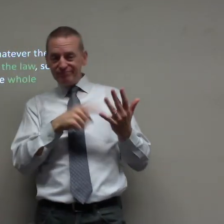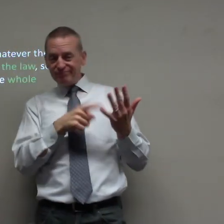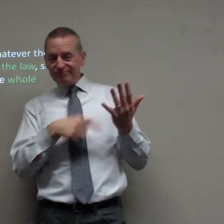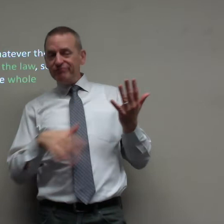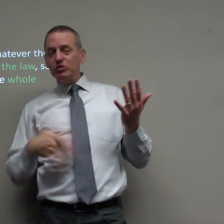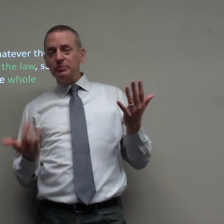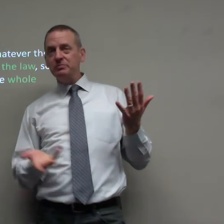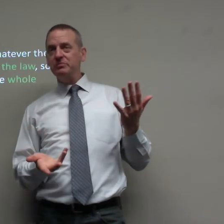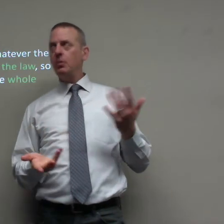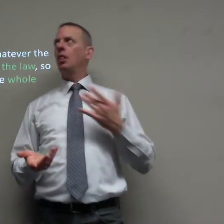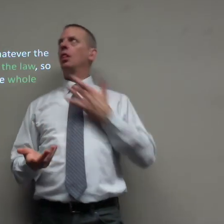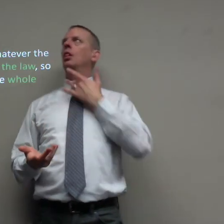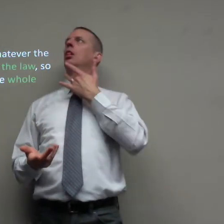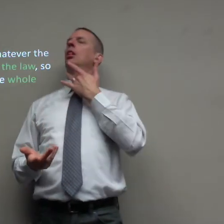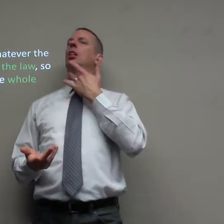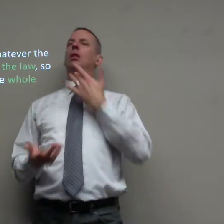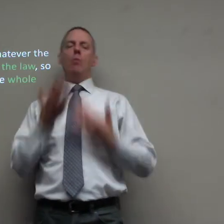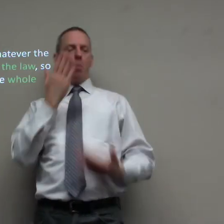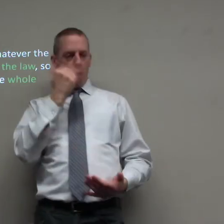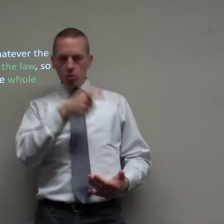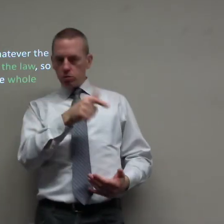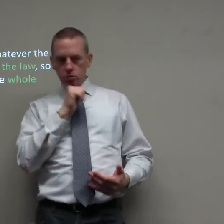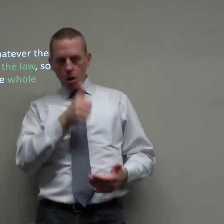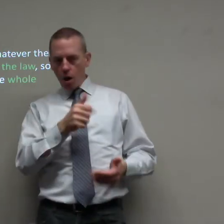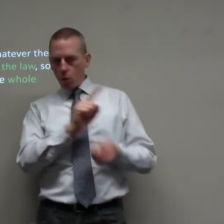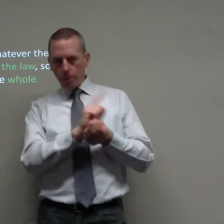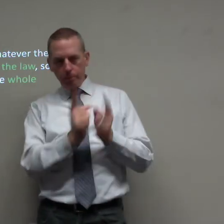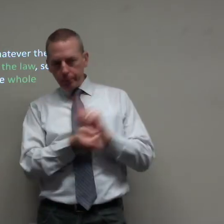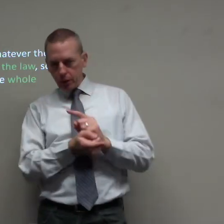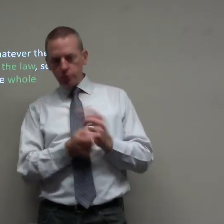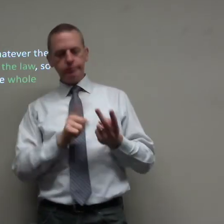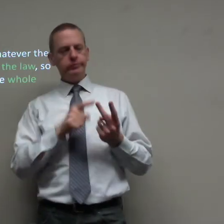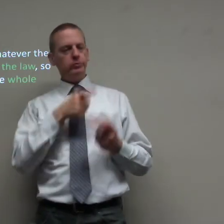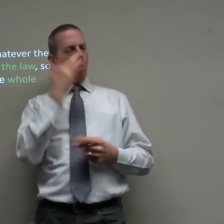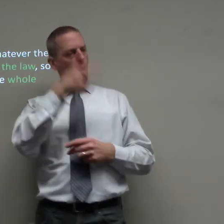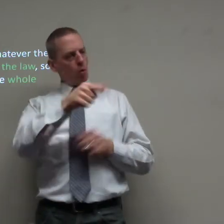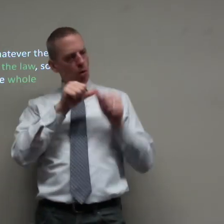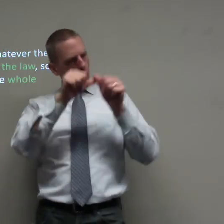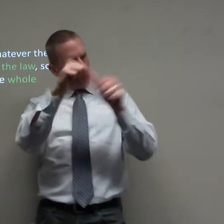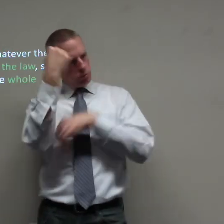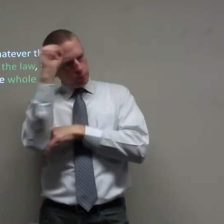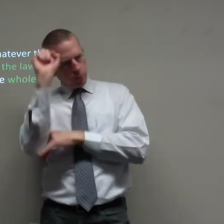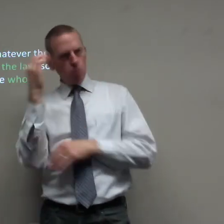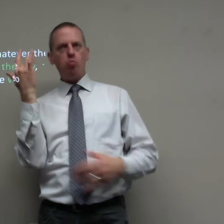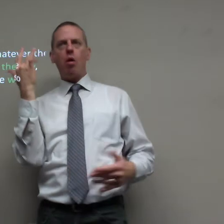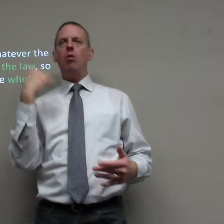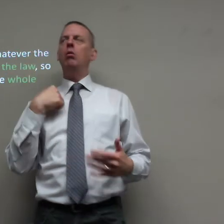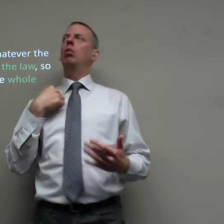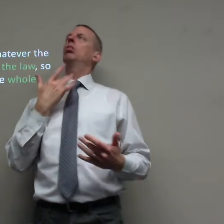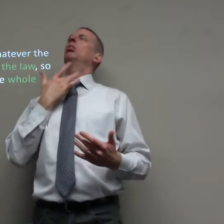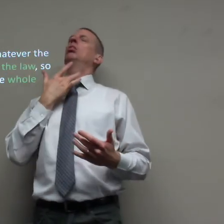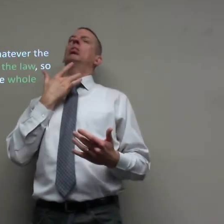knew and he'll listen to all these different things why didn't you reprimand why did you continue to sin